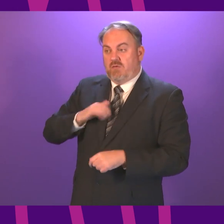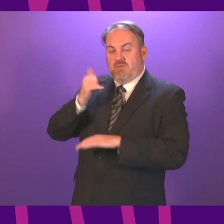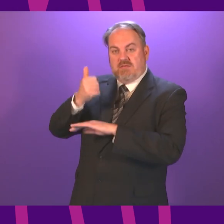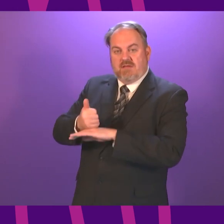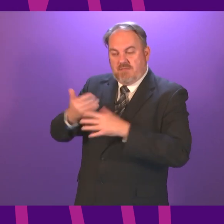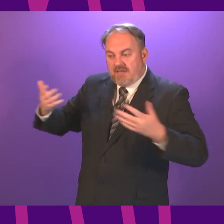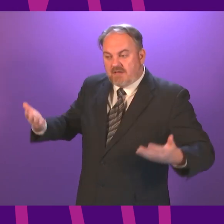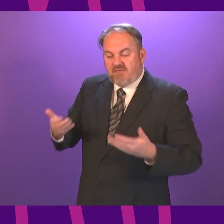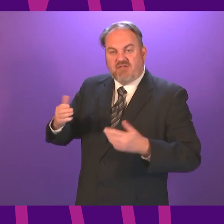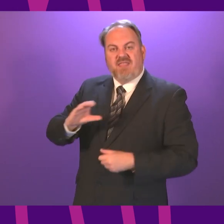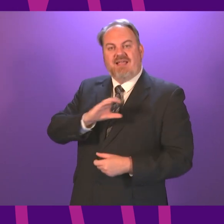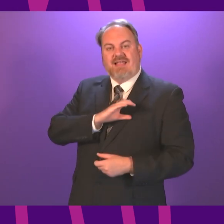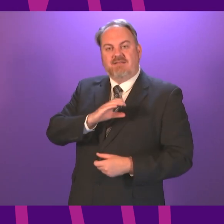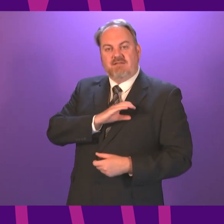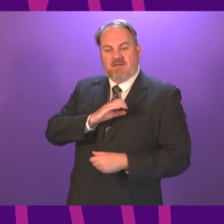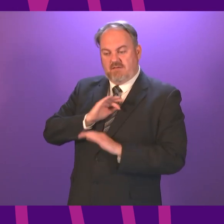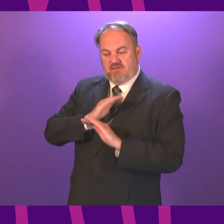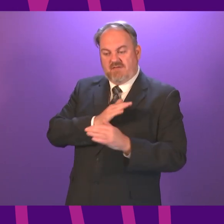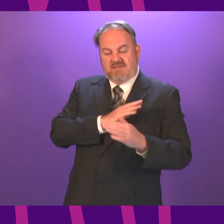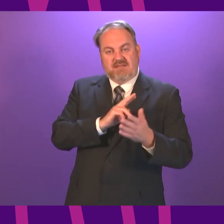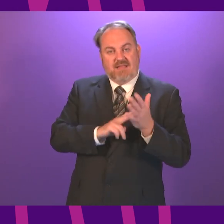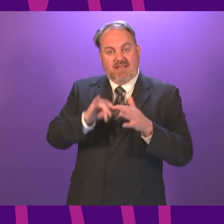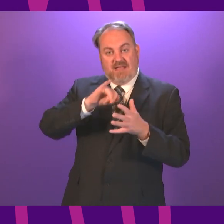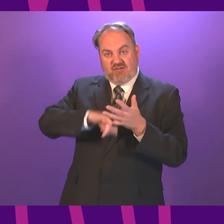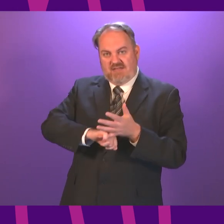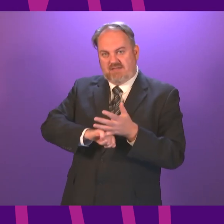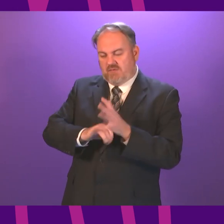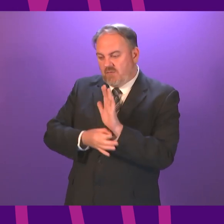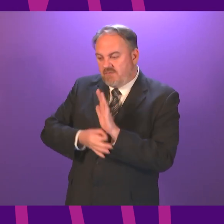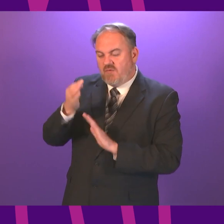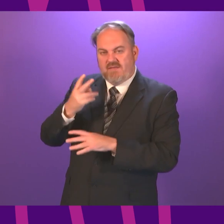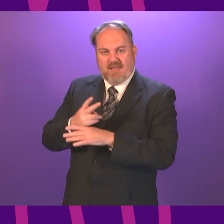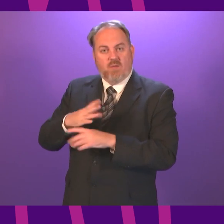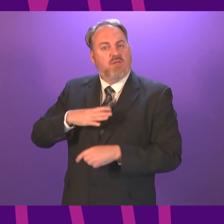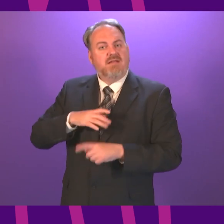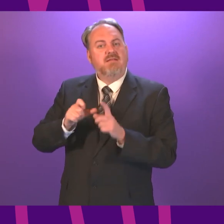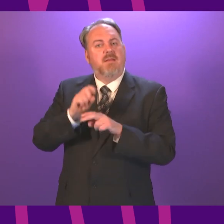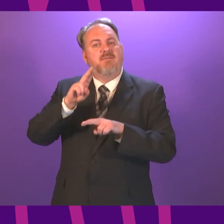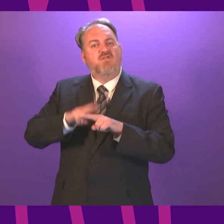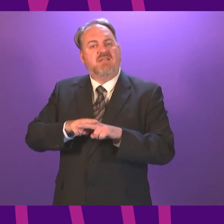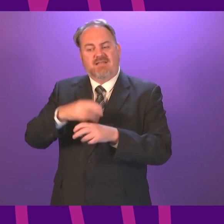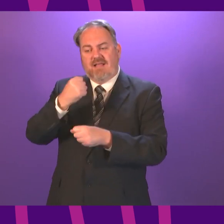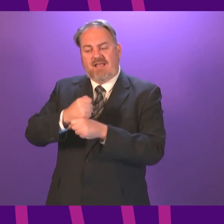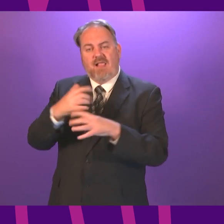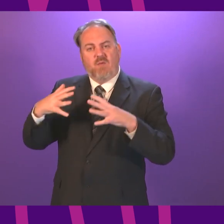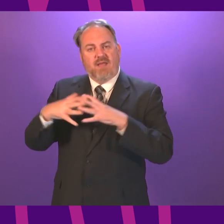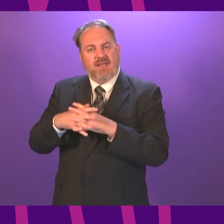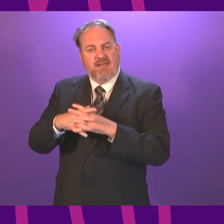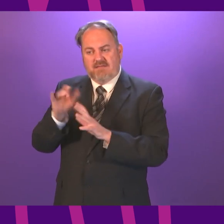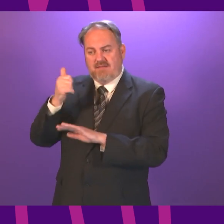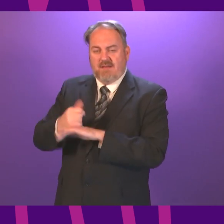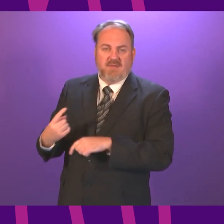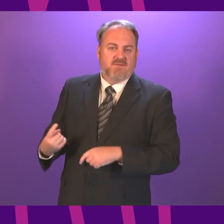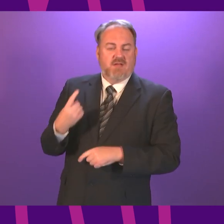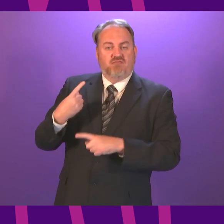NHS is already underway I said in my statement we have already opened in Dumfries and Galloway the first of the rapid diagnostic